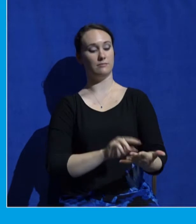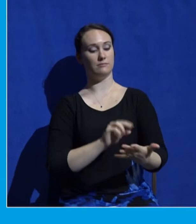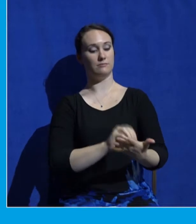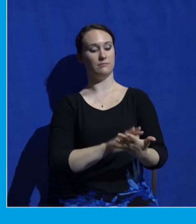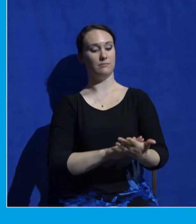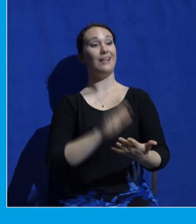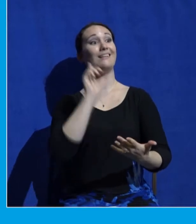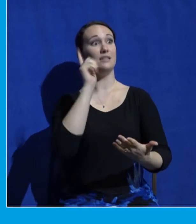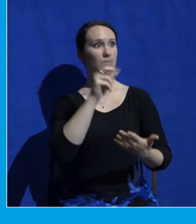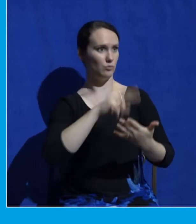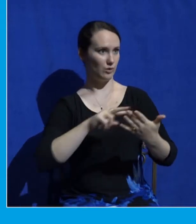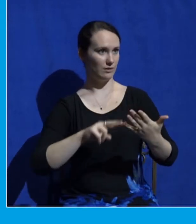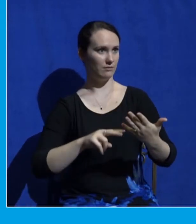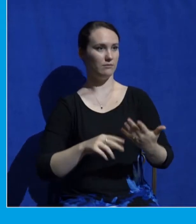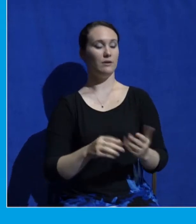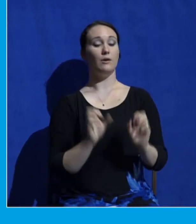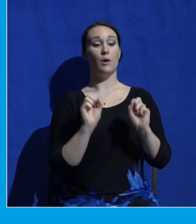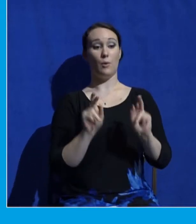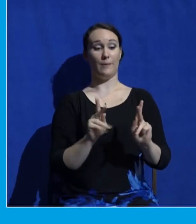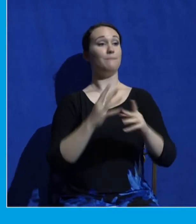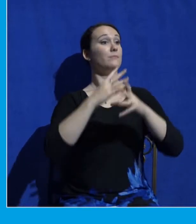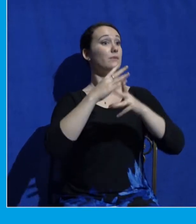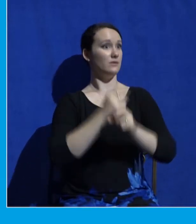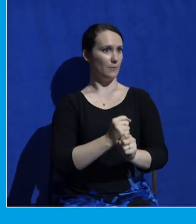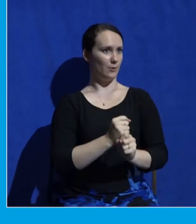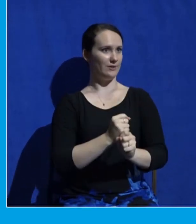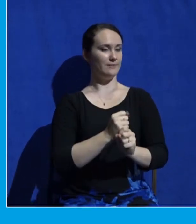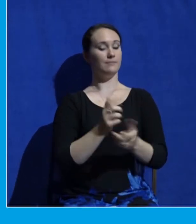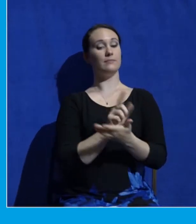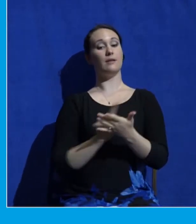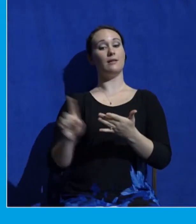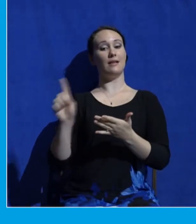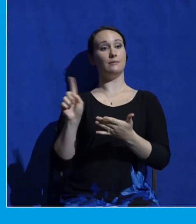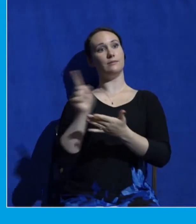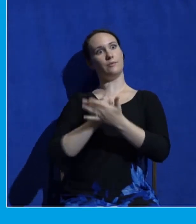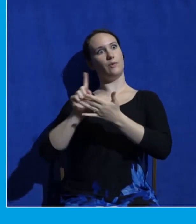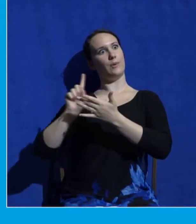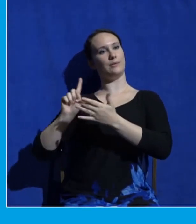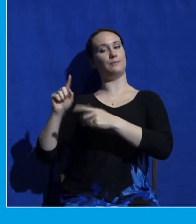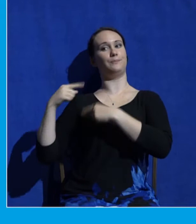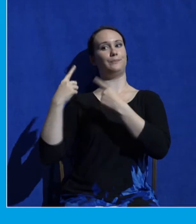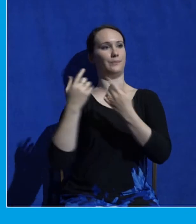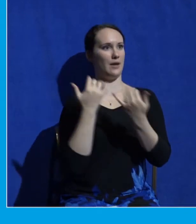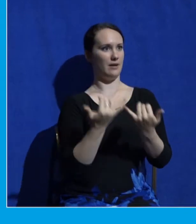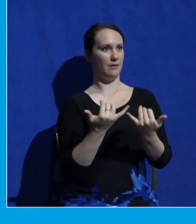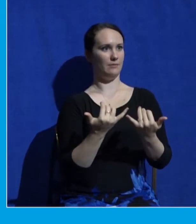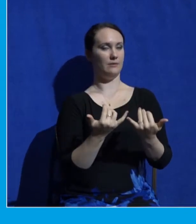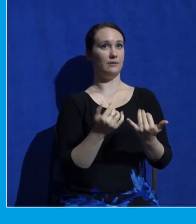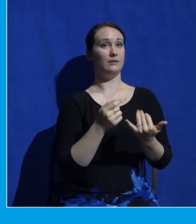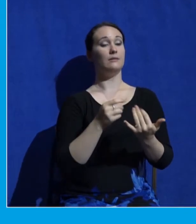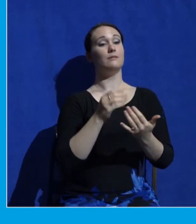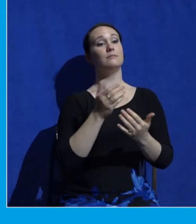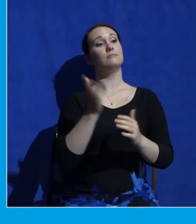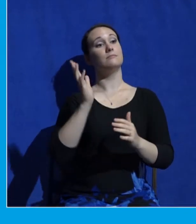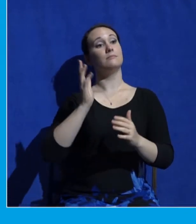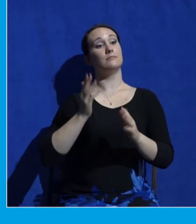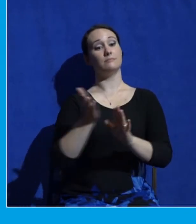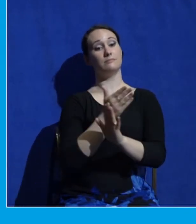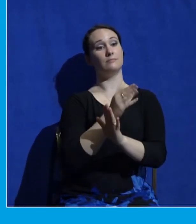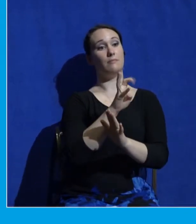want to recap, start by where we were over the last couple of weeks. And Mark, so actually turn back to Mark chapter 8, verse 22. So we'll start turning